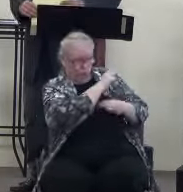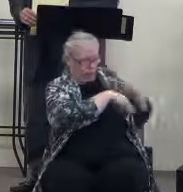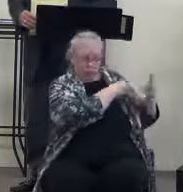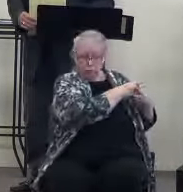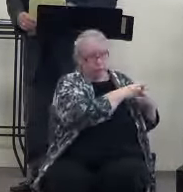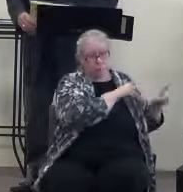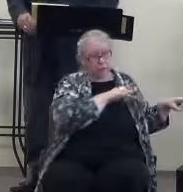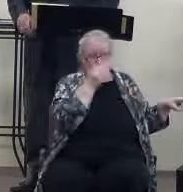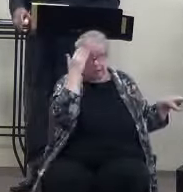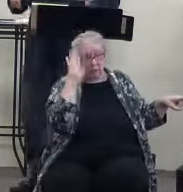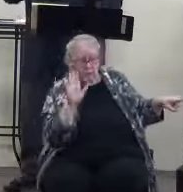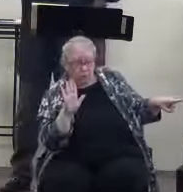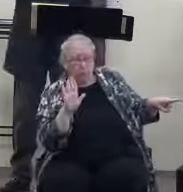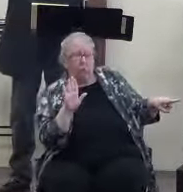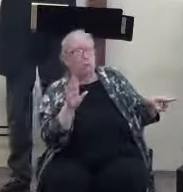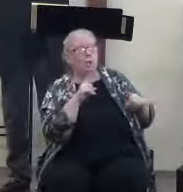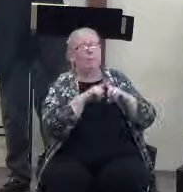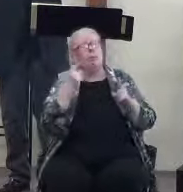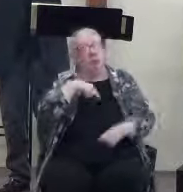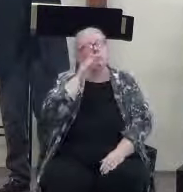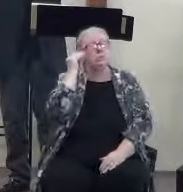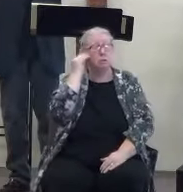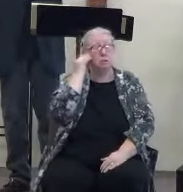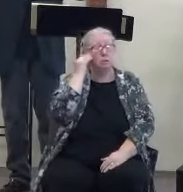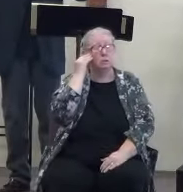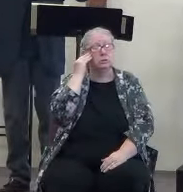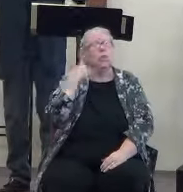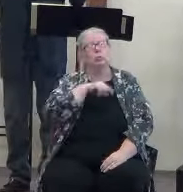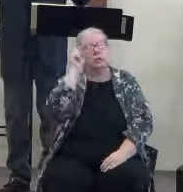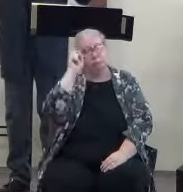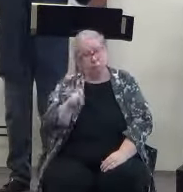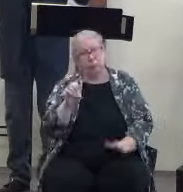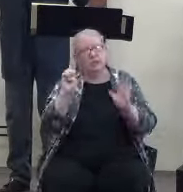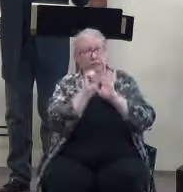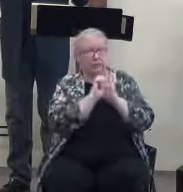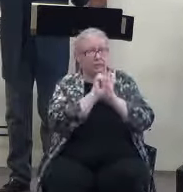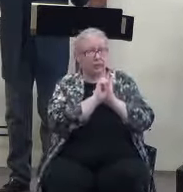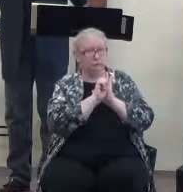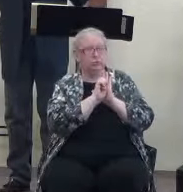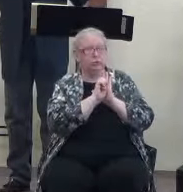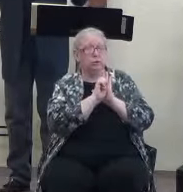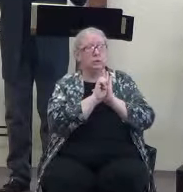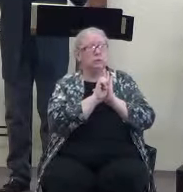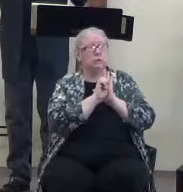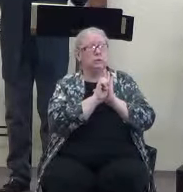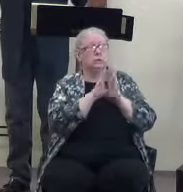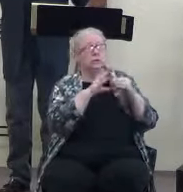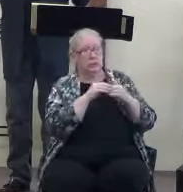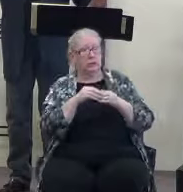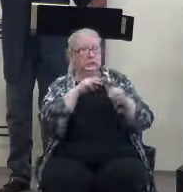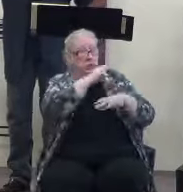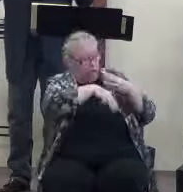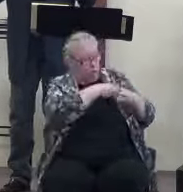but we do. We have to be the example. We have to be the tool that God can use to draw the world in and know